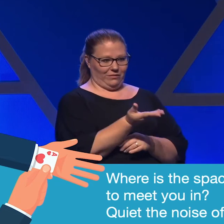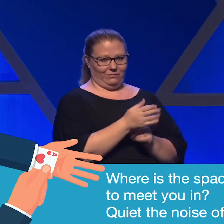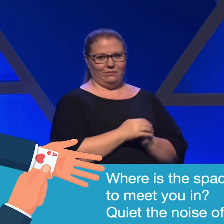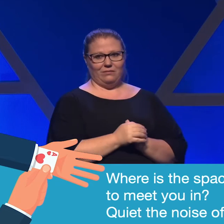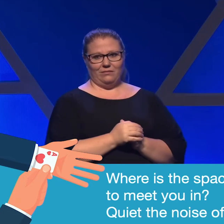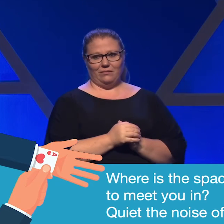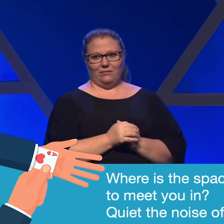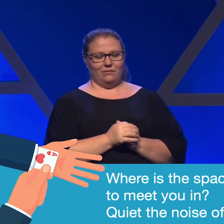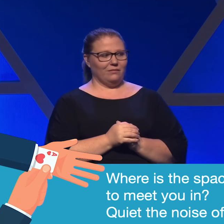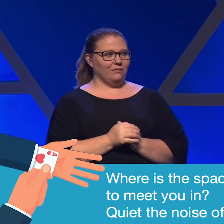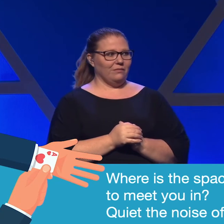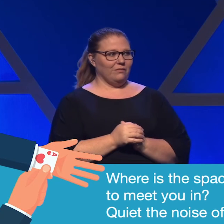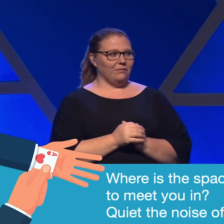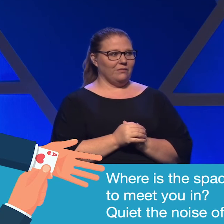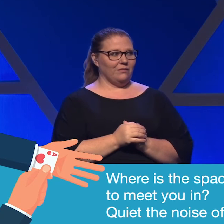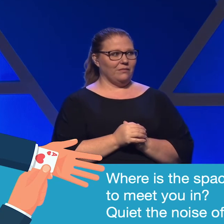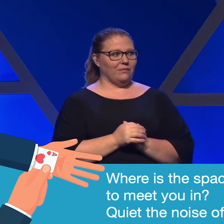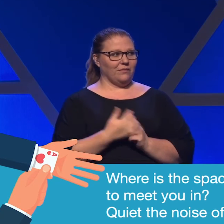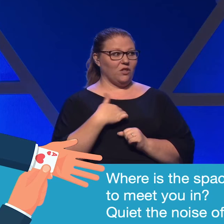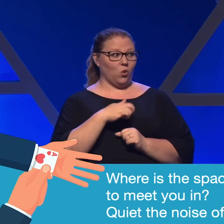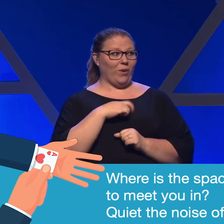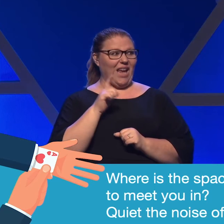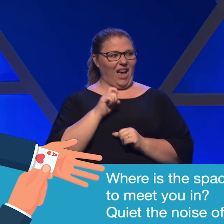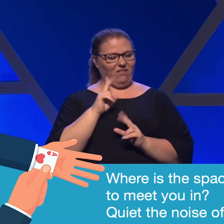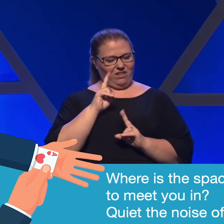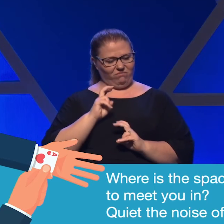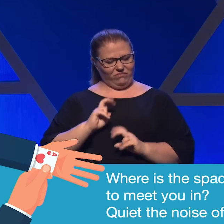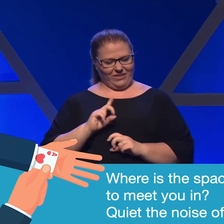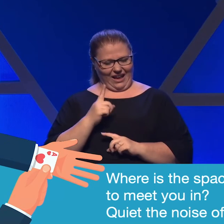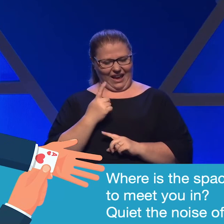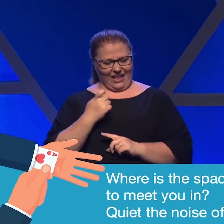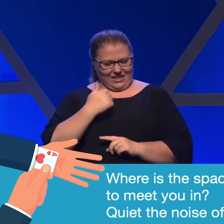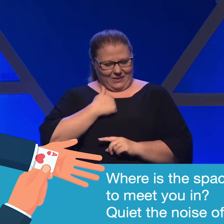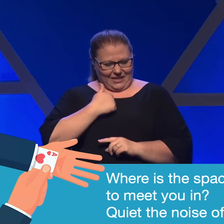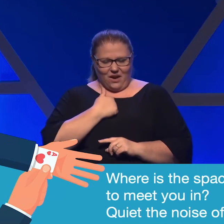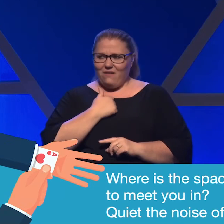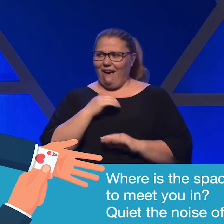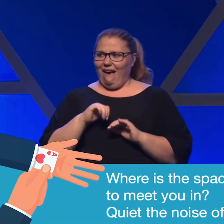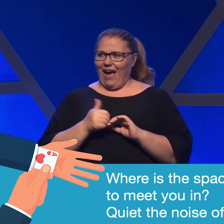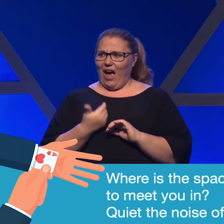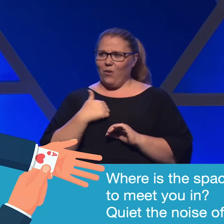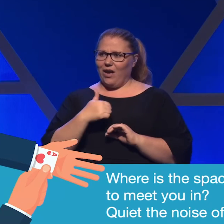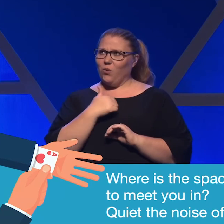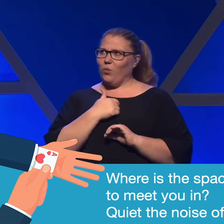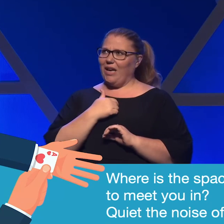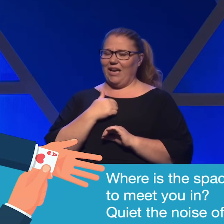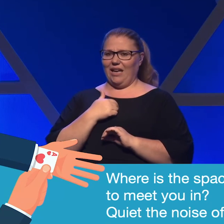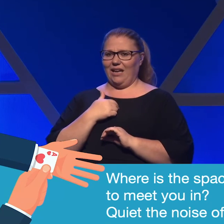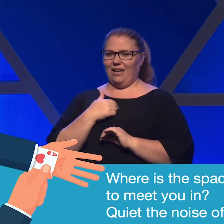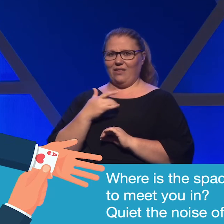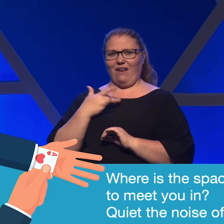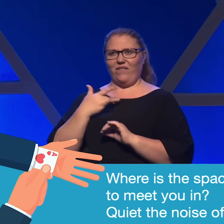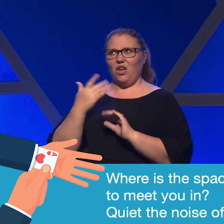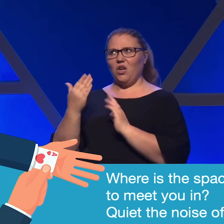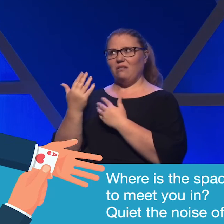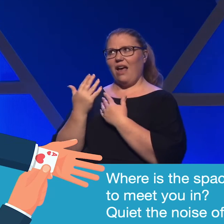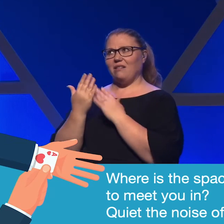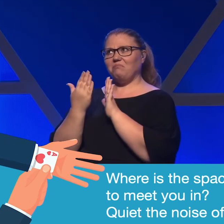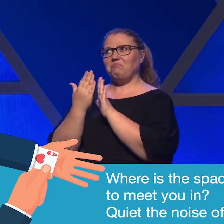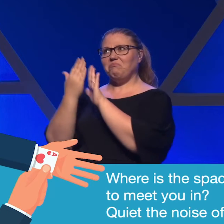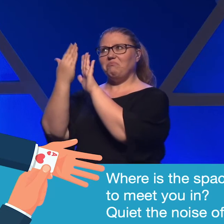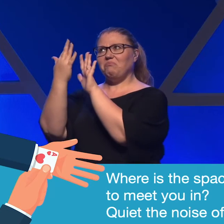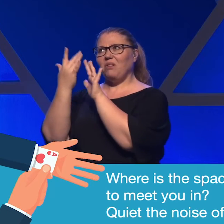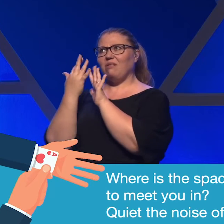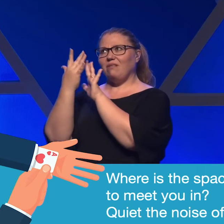And so we have to ask ourselves, how can we get closer to God? There are no